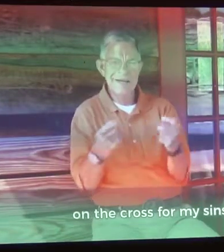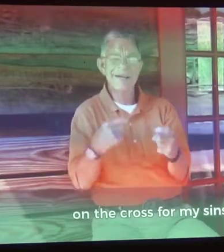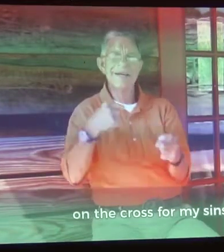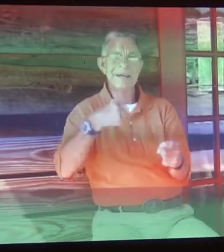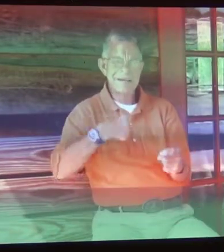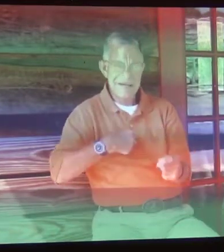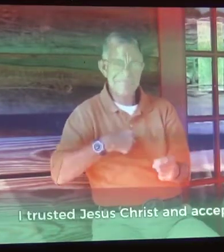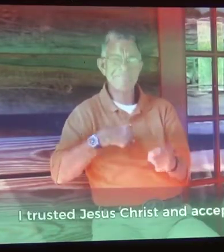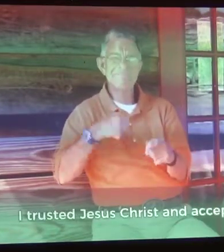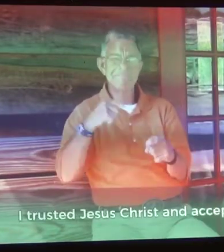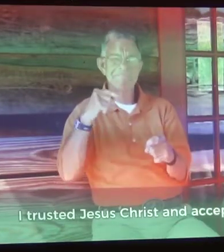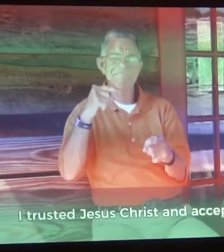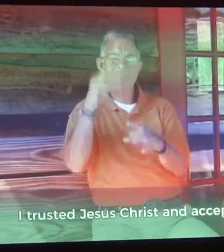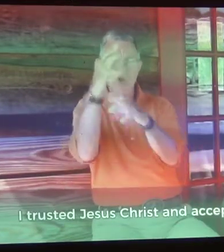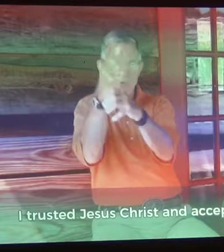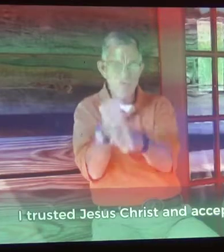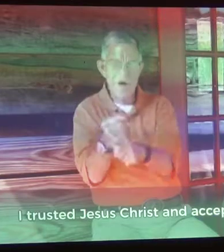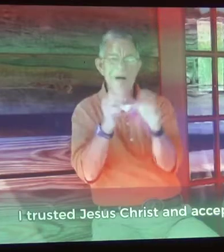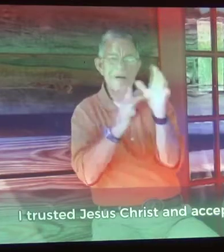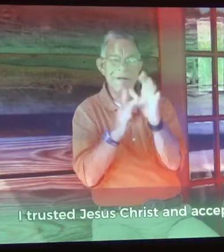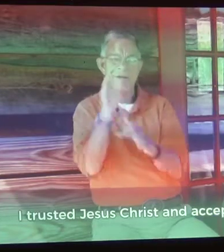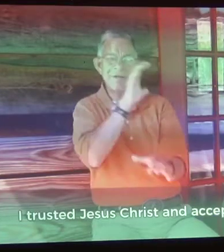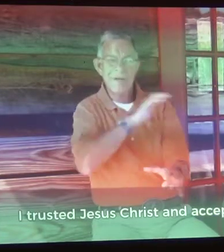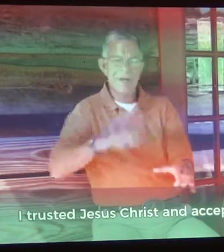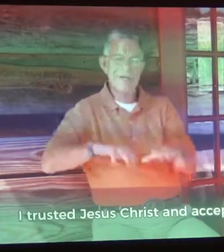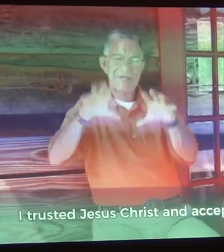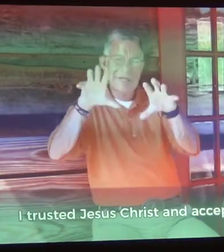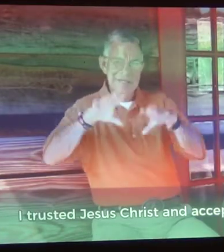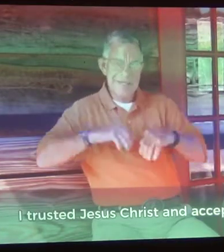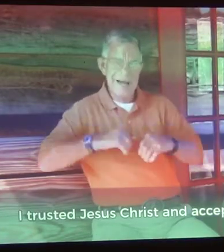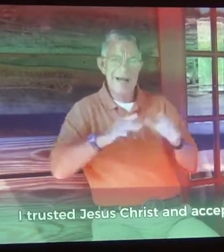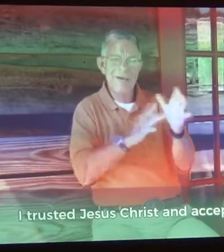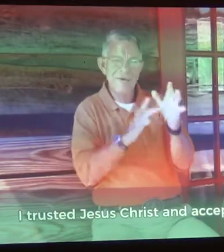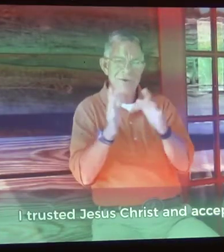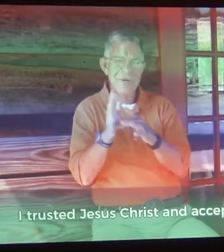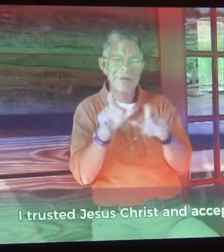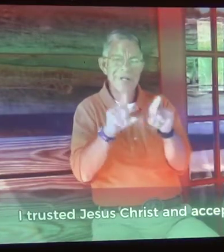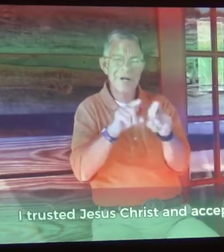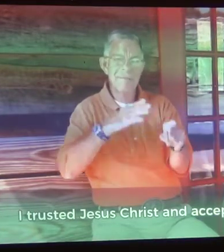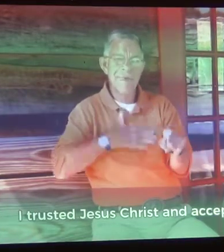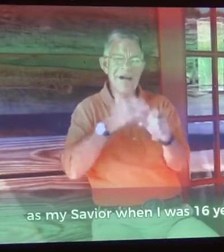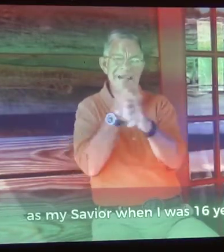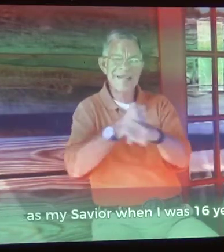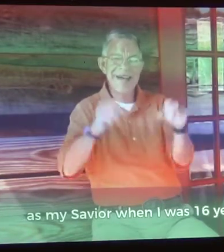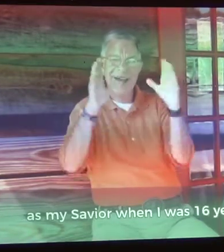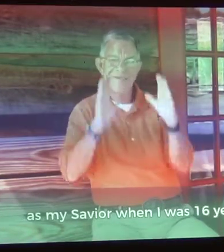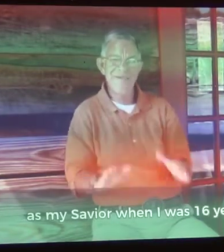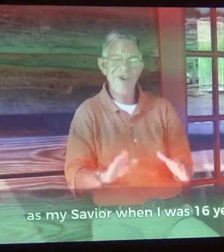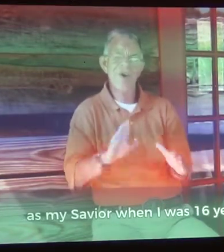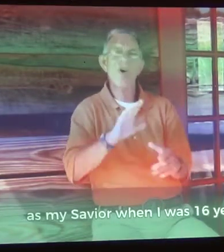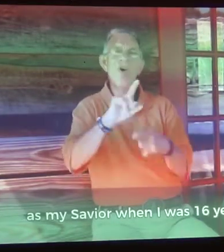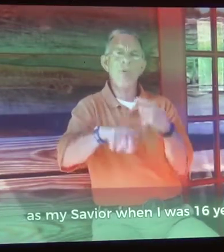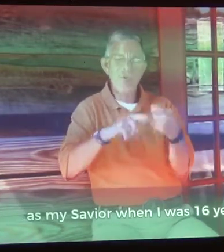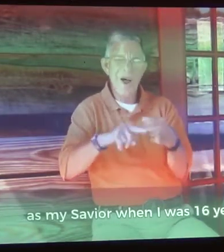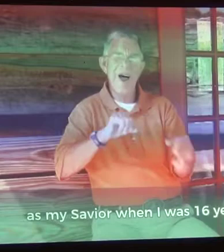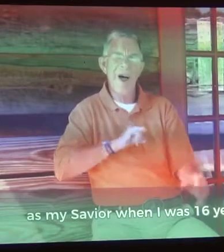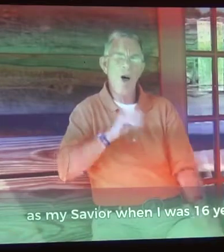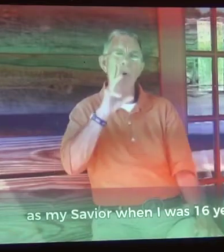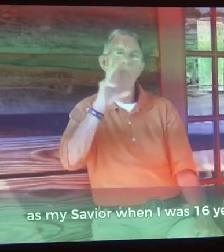I trusted Jesus Christ and accepted Him as my Savior when I was 16 years